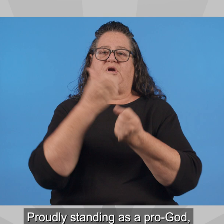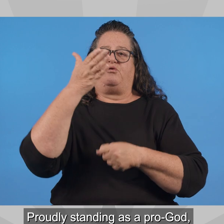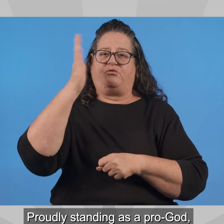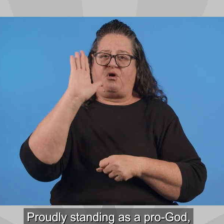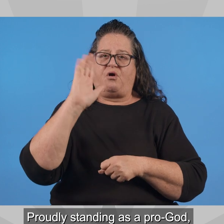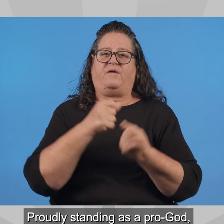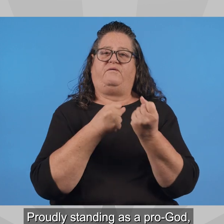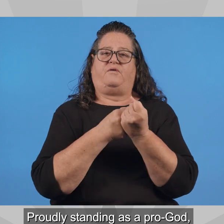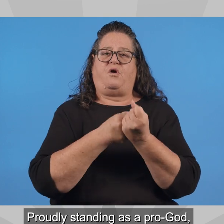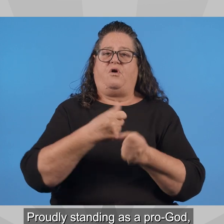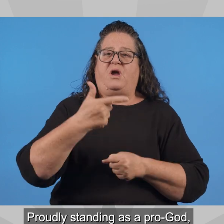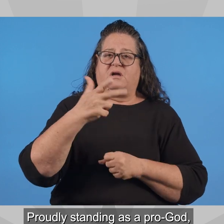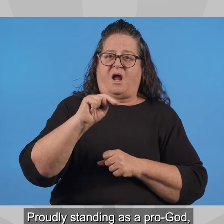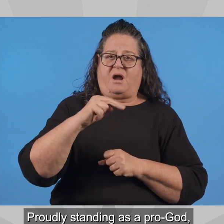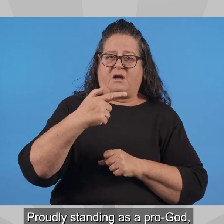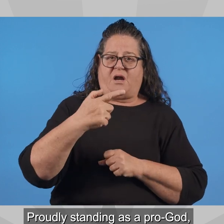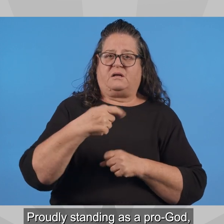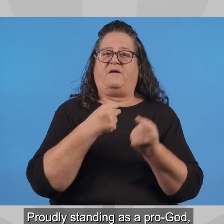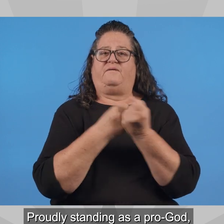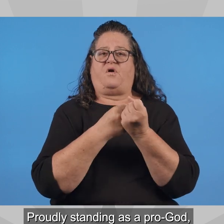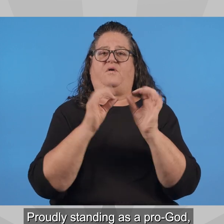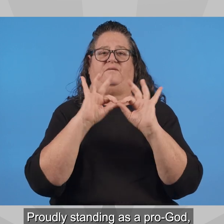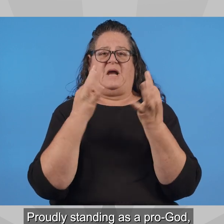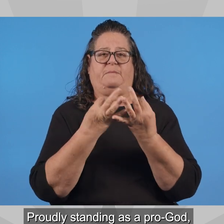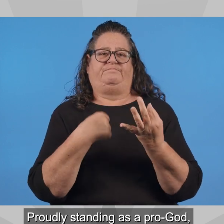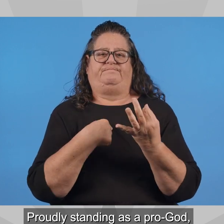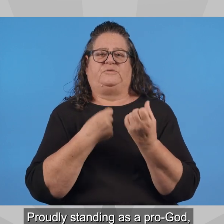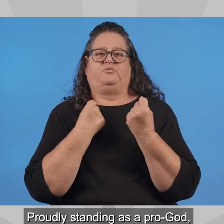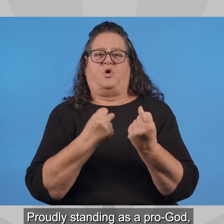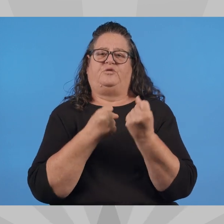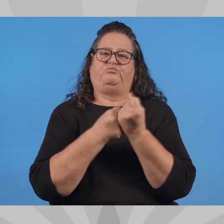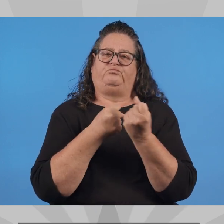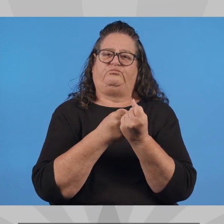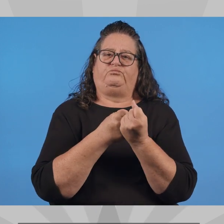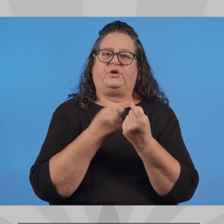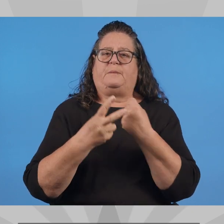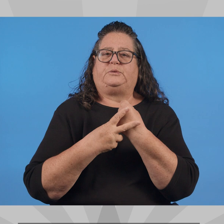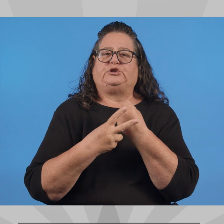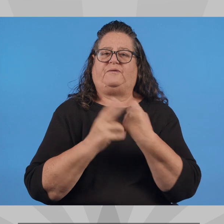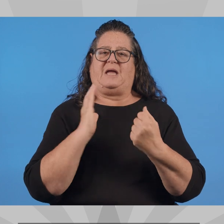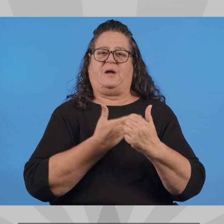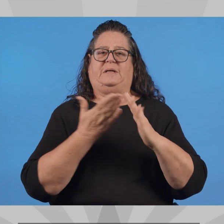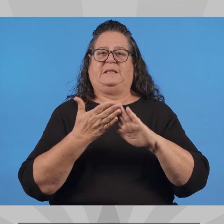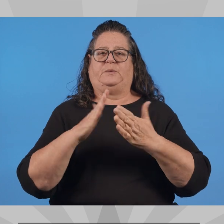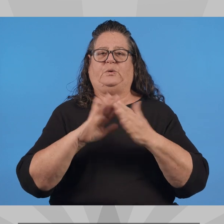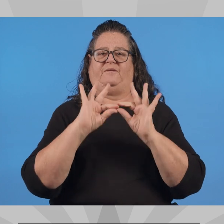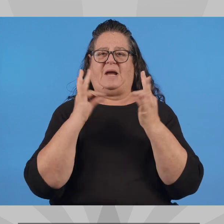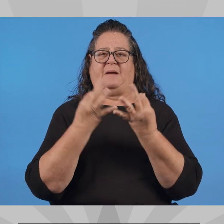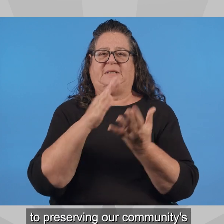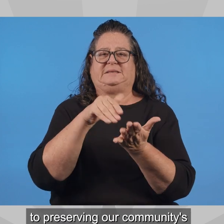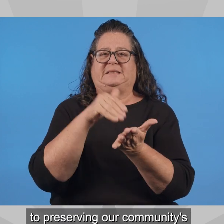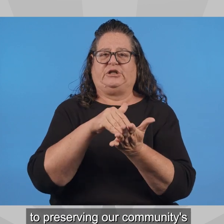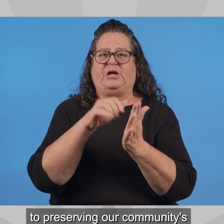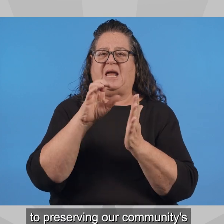Proudly standing as a pro-God, pro-gun, and pro-family, I am unwavering in my dedication